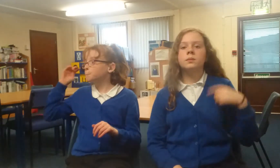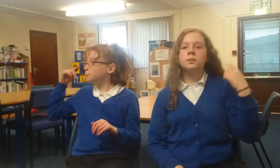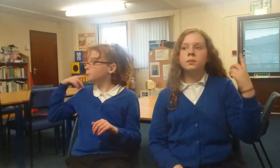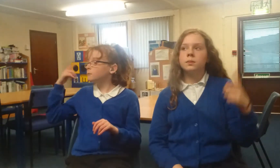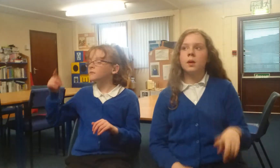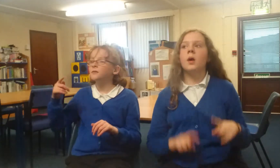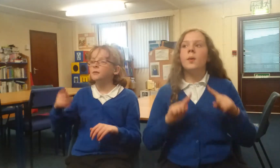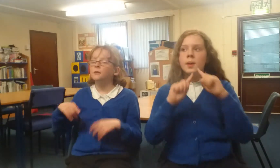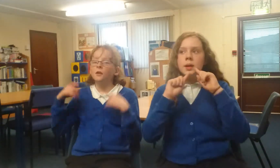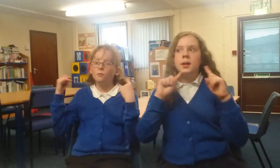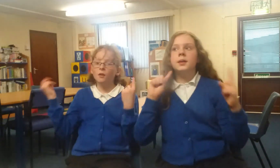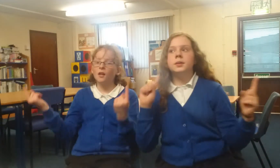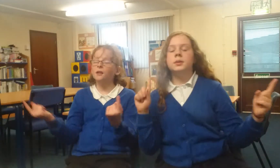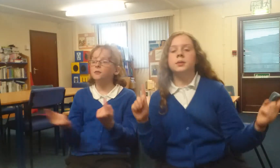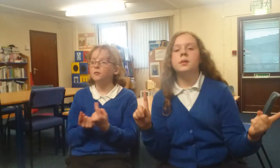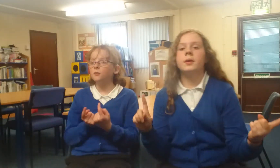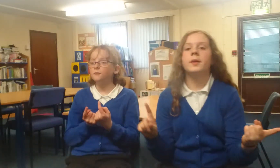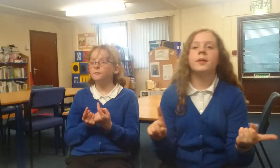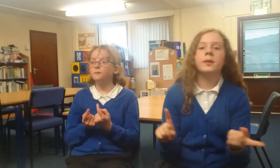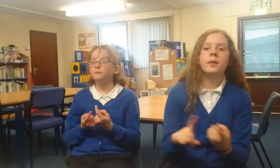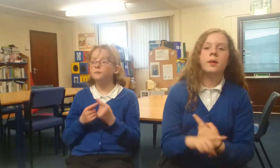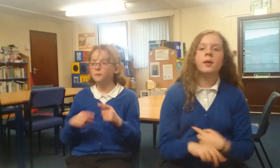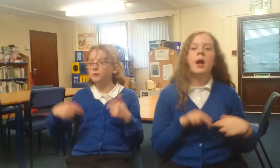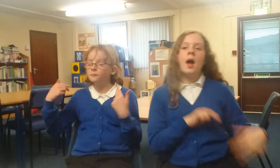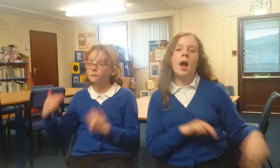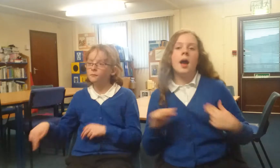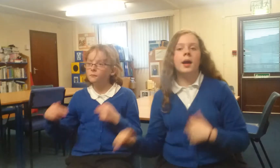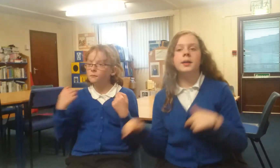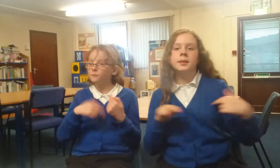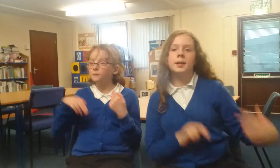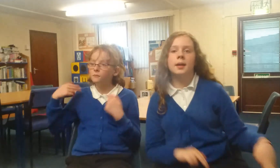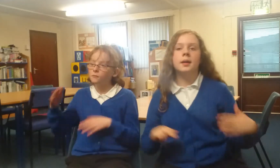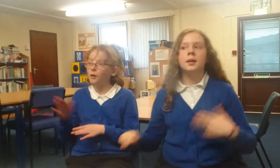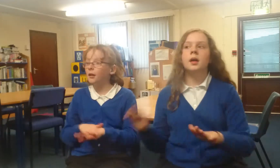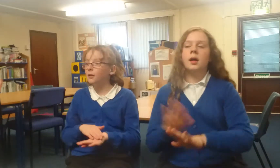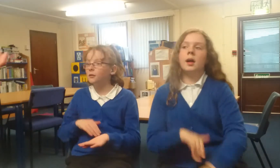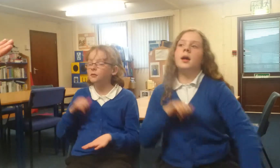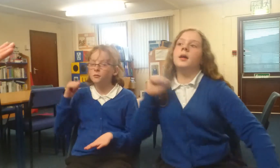We're having ourselves a swinging Christmas day